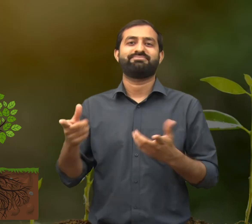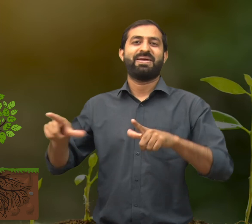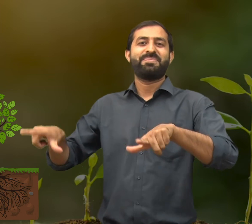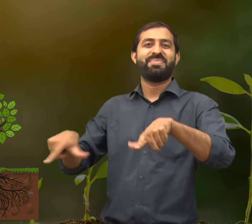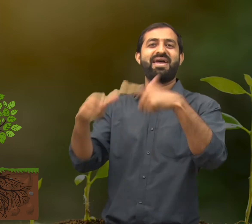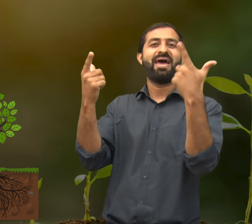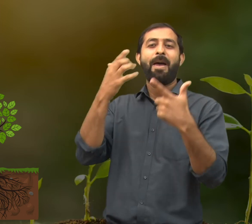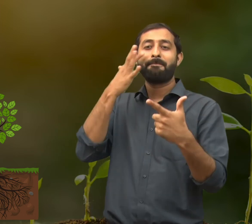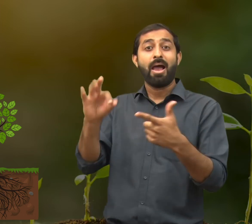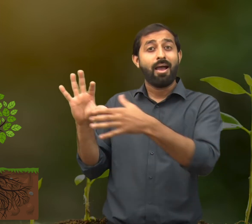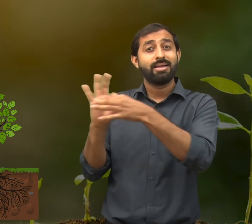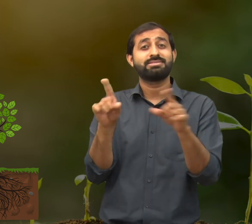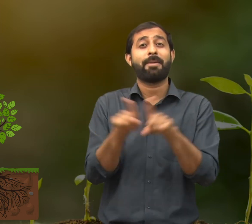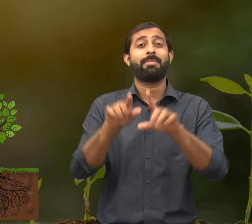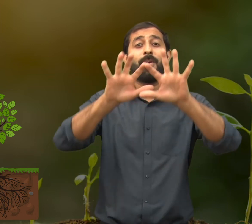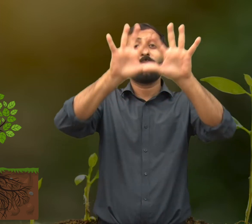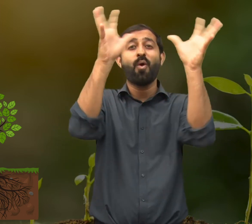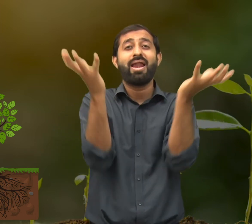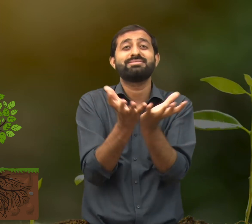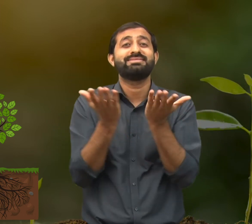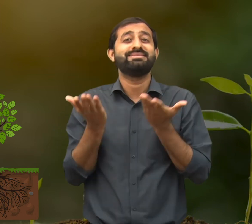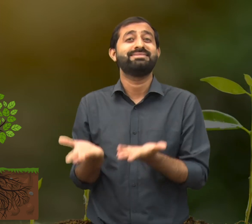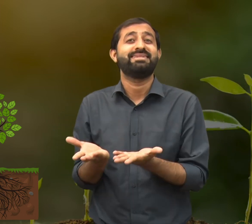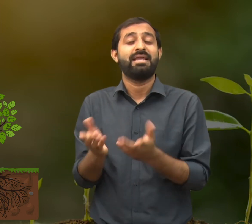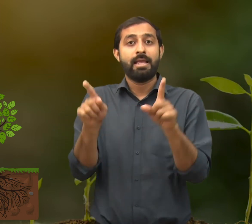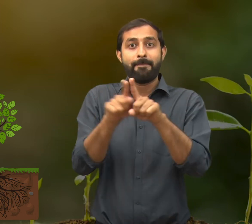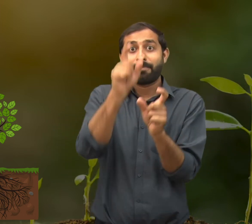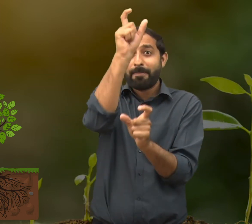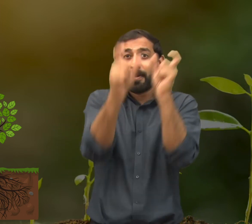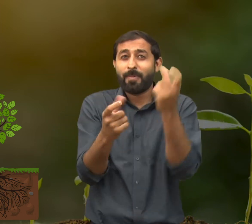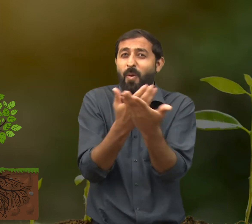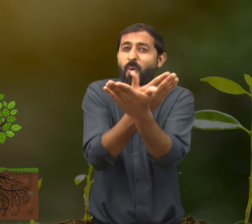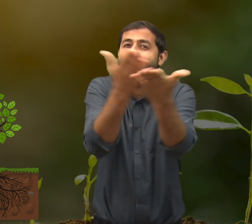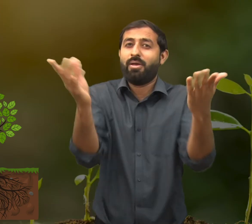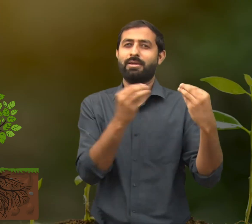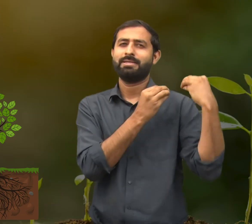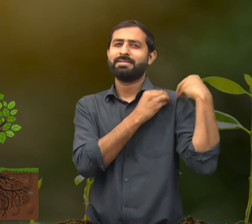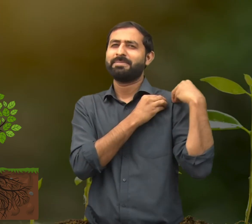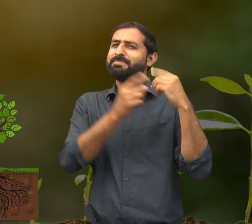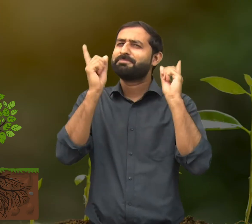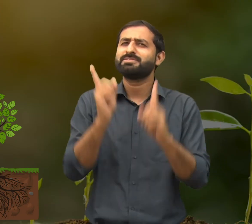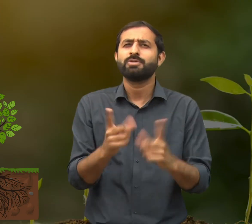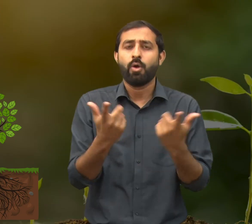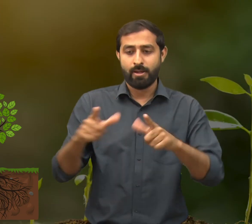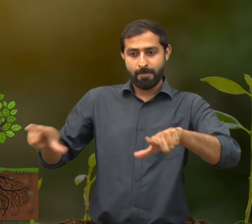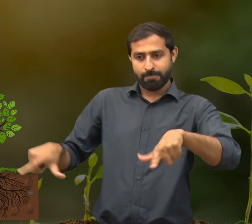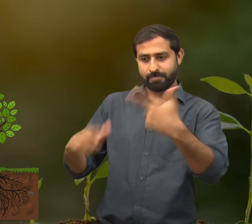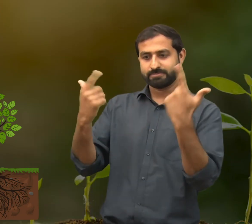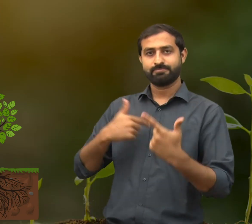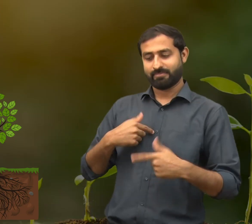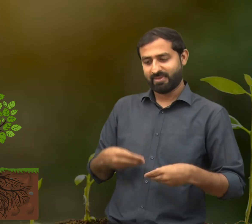So plants are extremely important for the whole planet. And it is our moral obligation